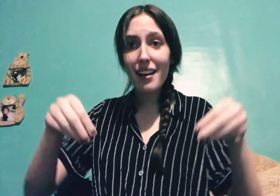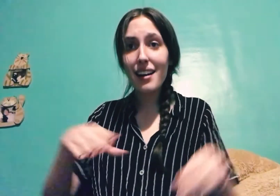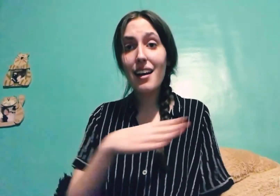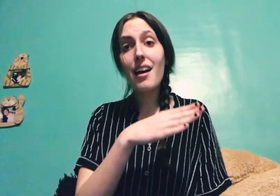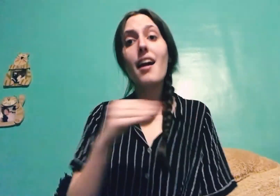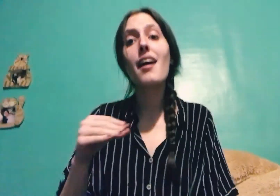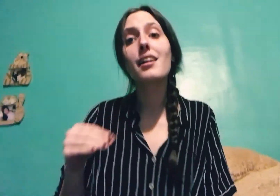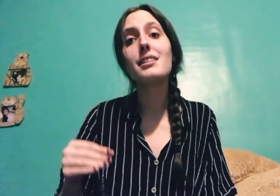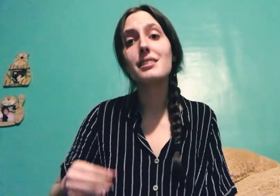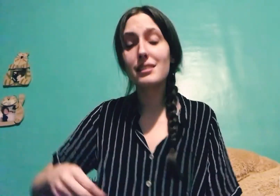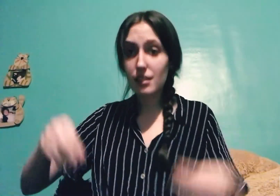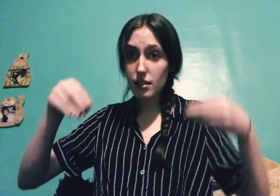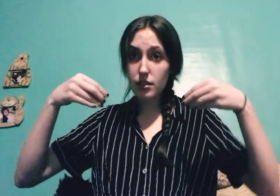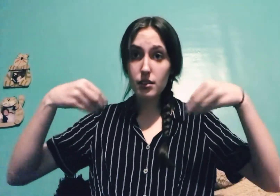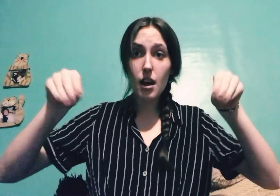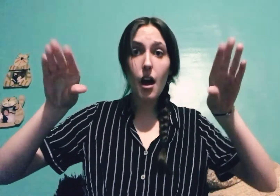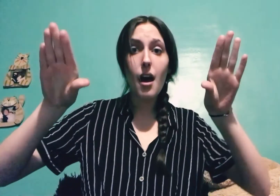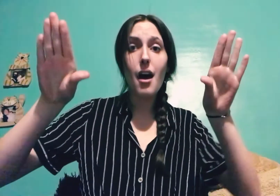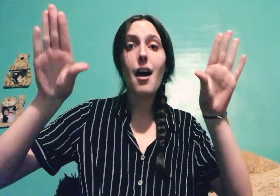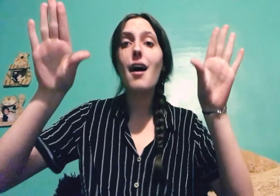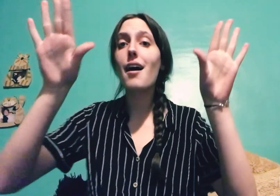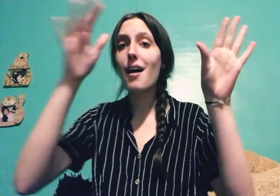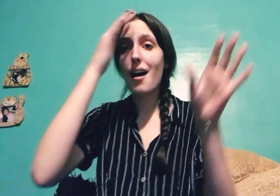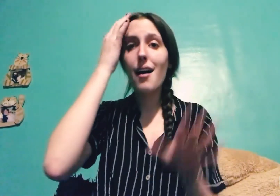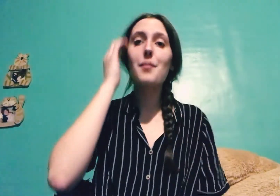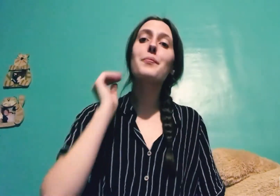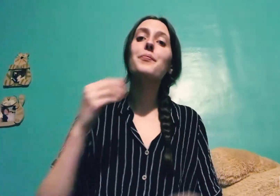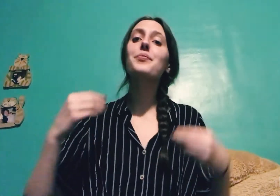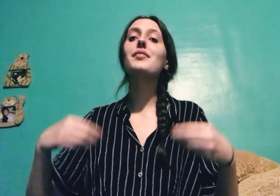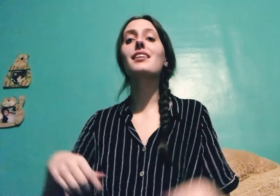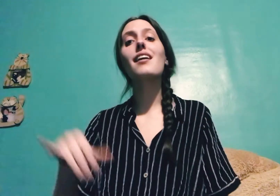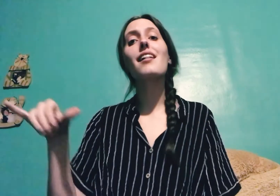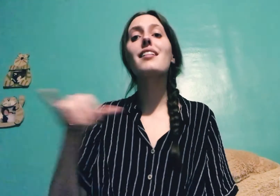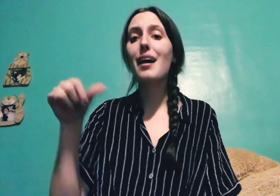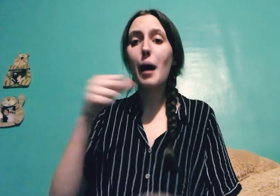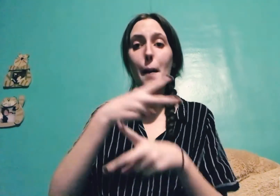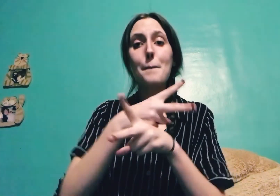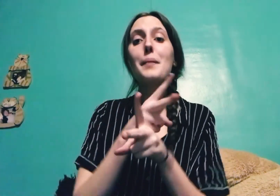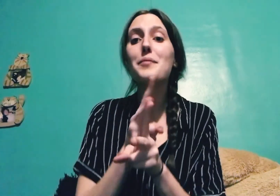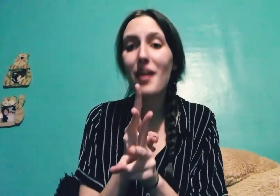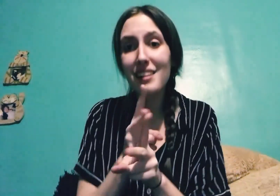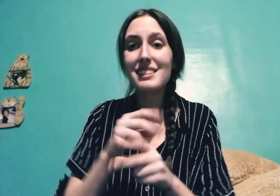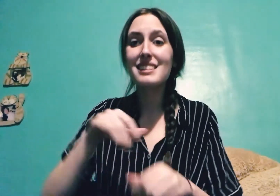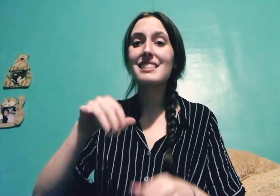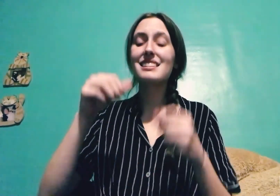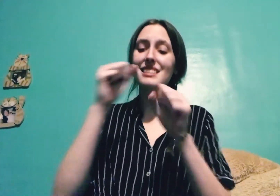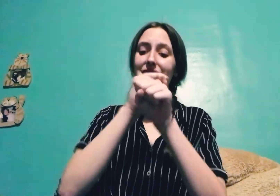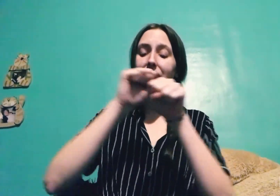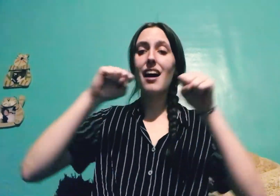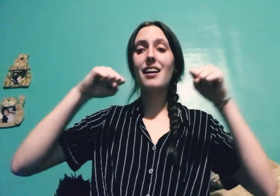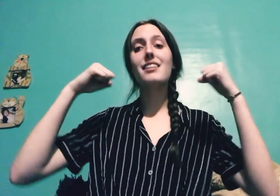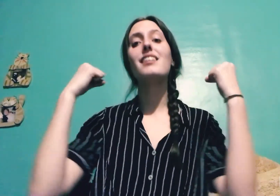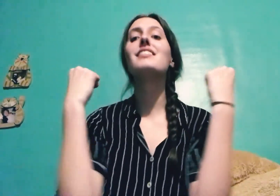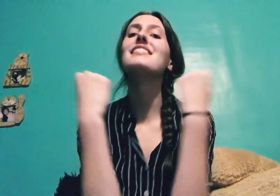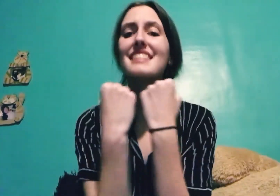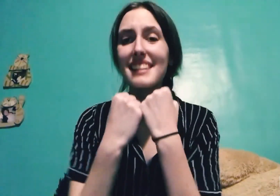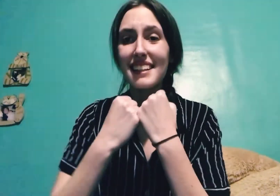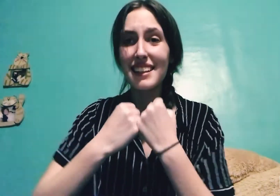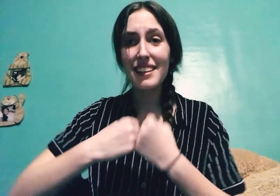in set Like I'm a product of society And